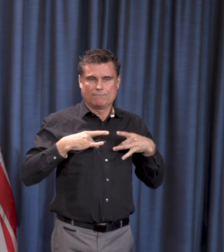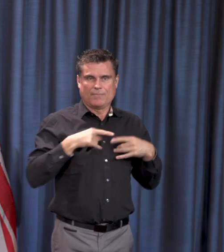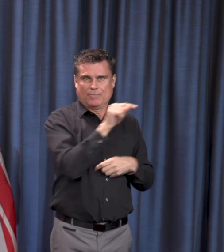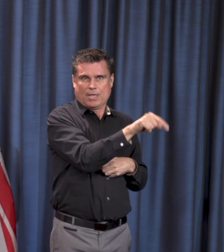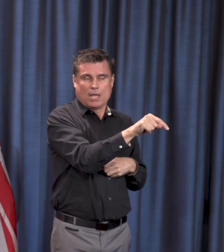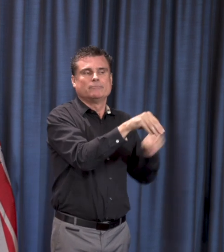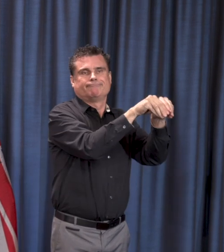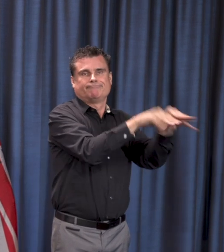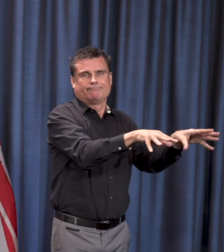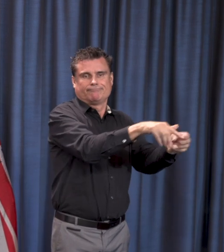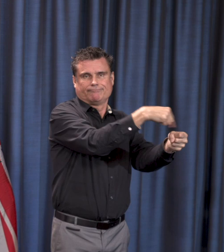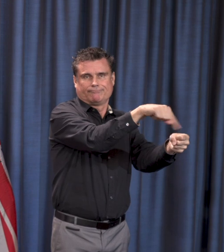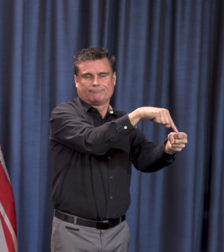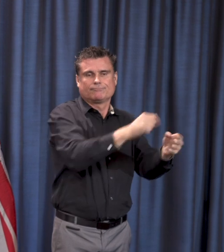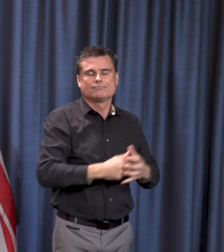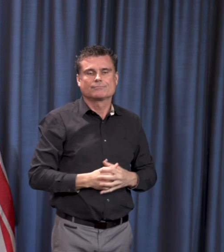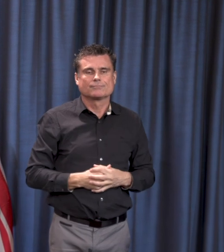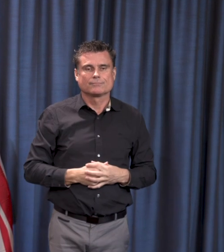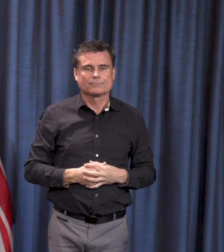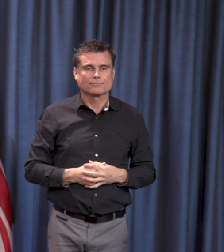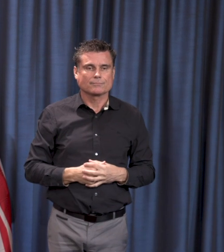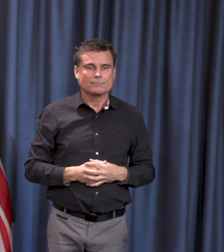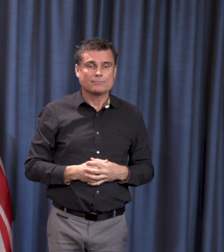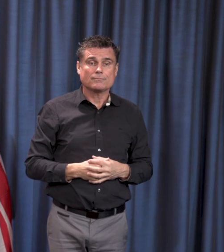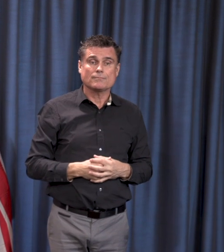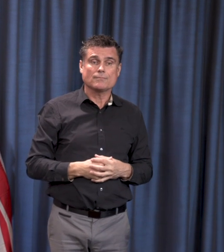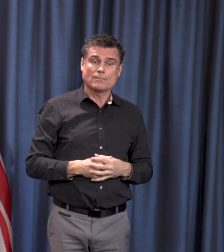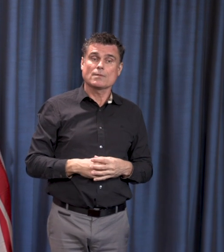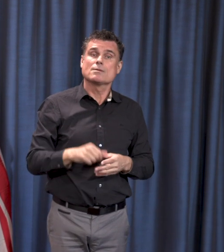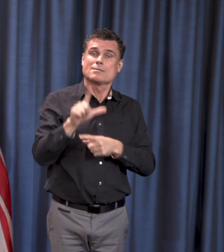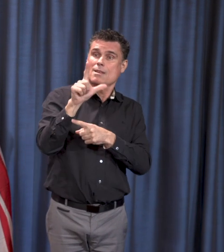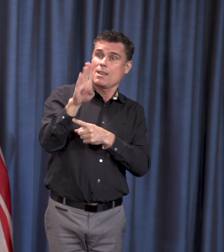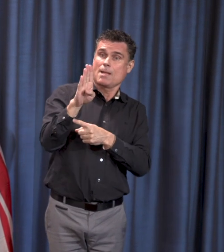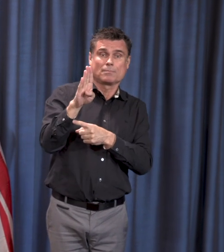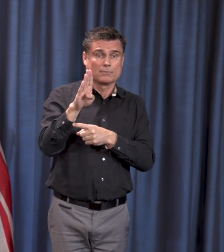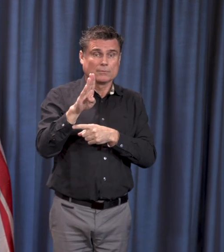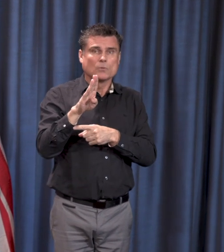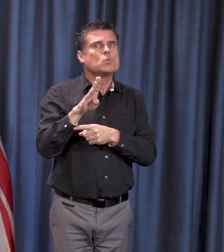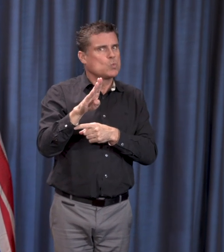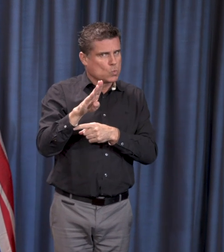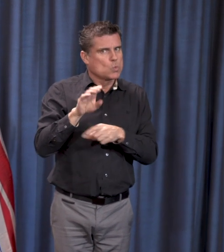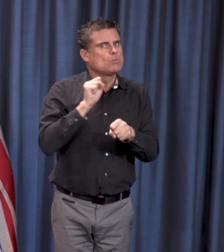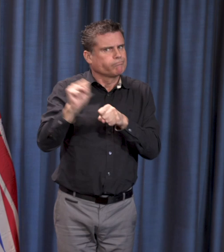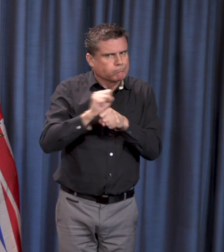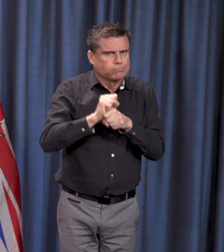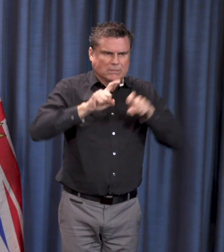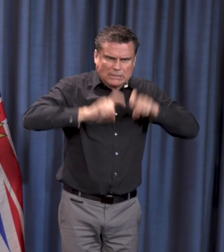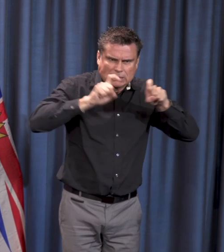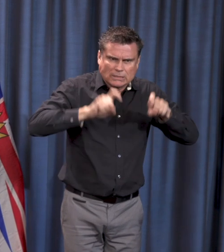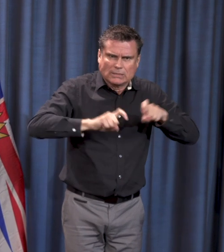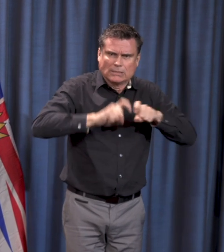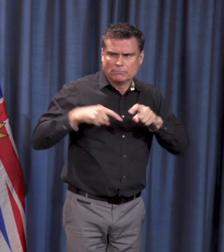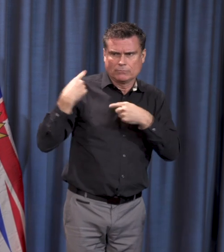We have been working diligently in our lab system. And as we've talked about over the last week, it has